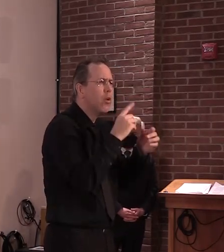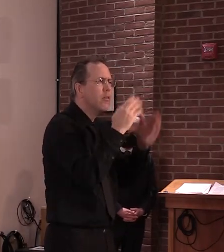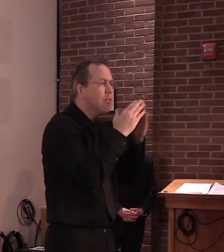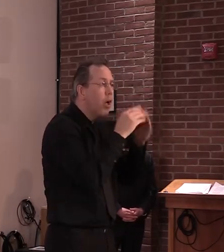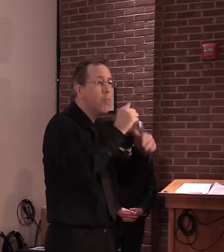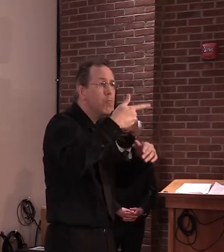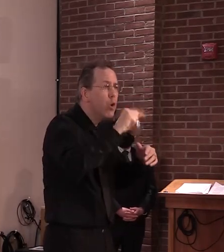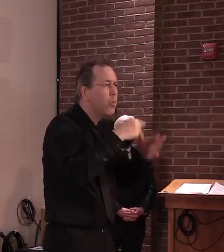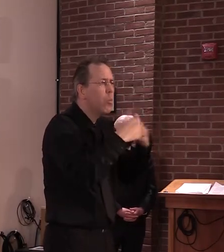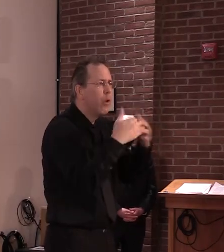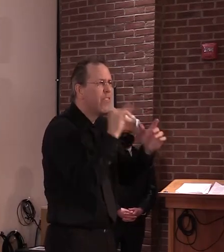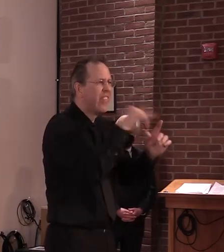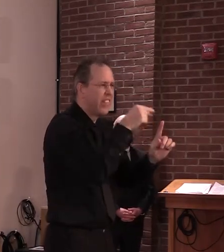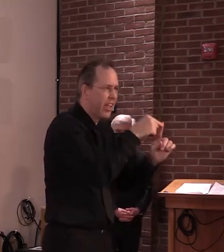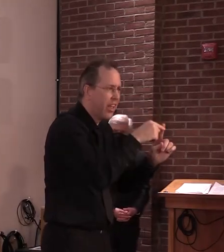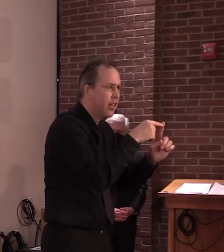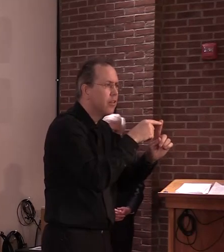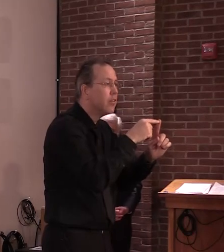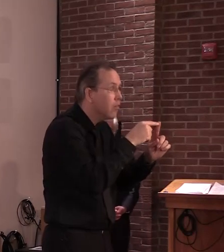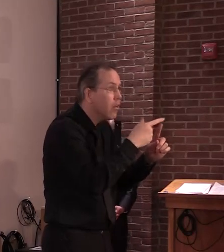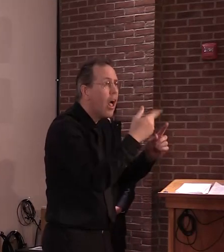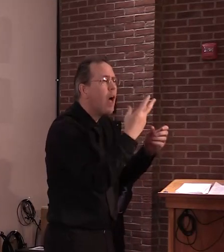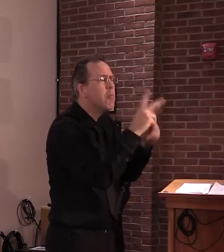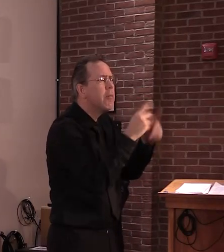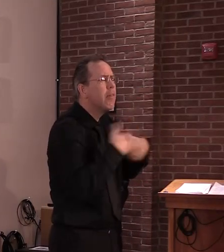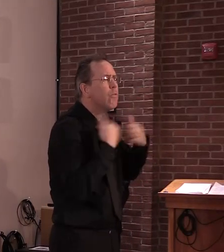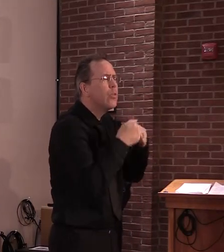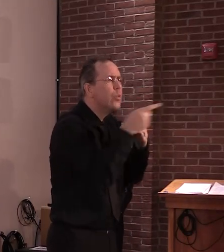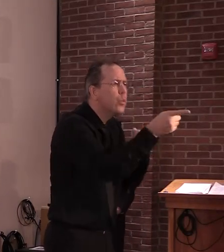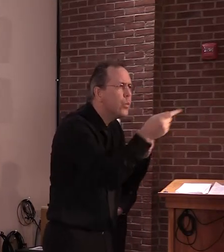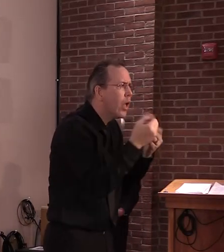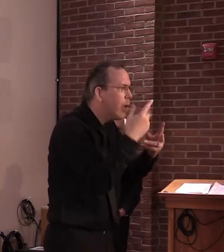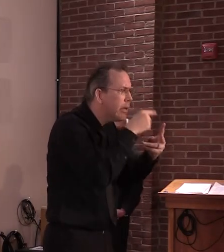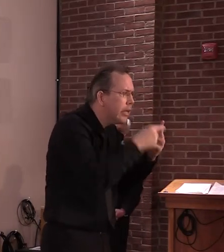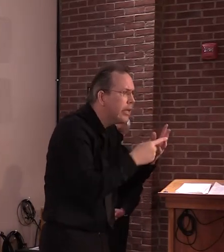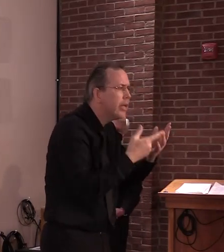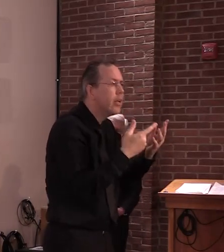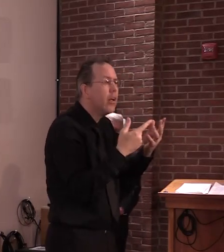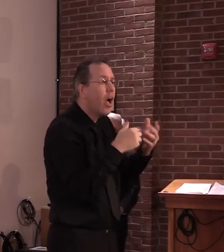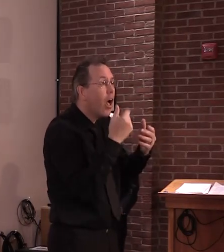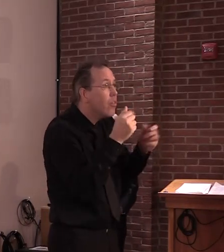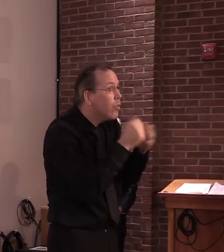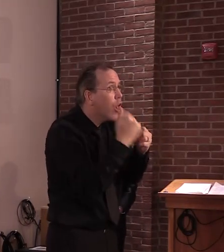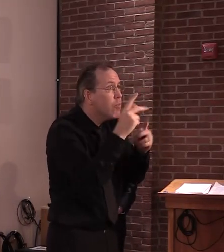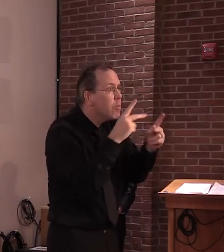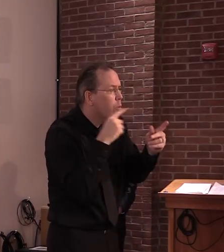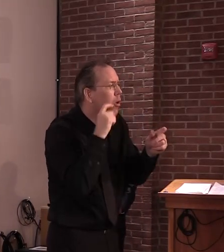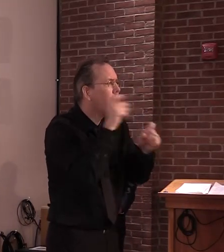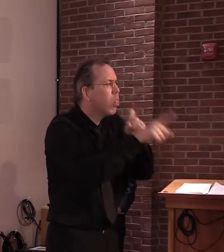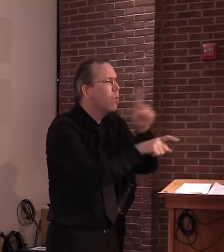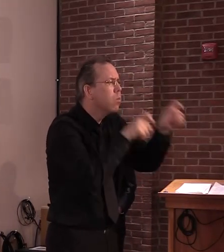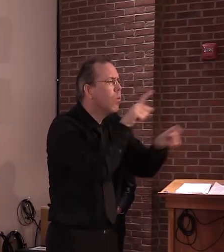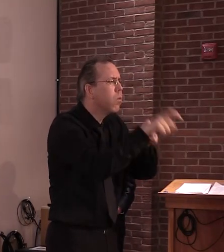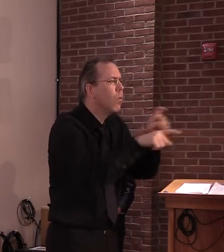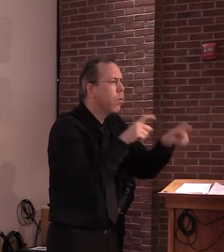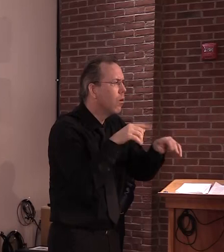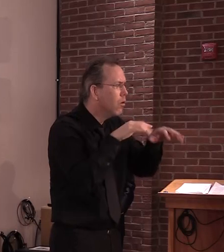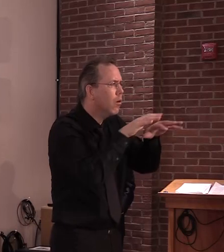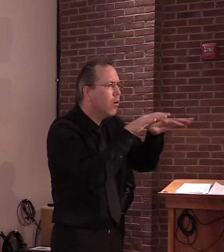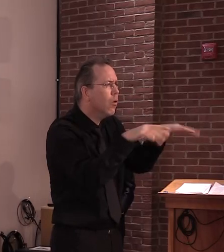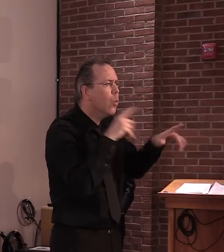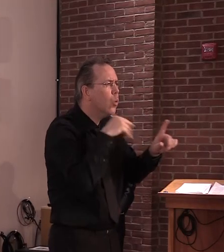who else lives with you there? And go back in your history for all of the connections with other people that you might have.